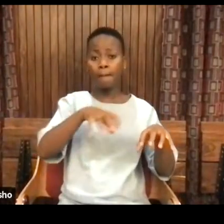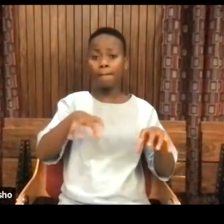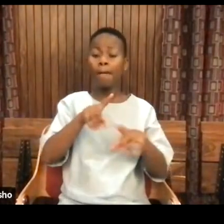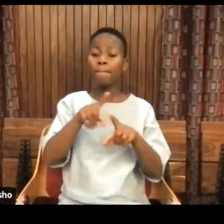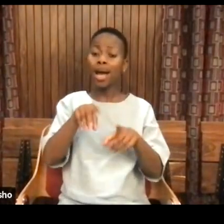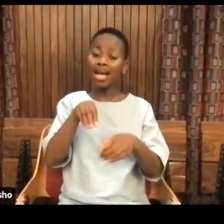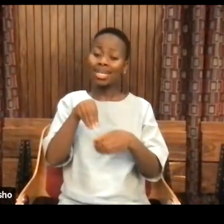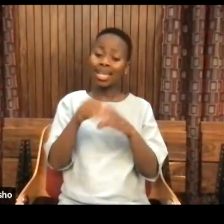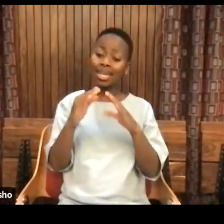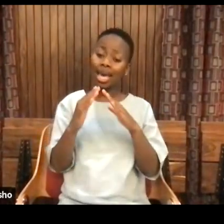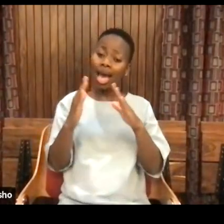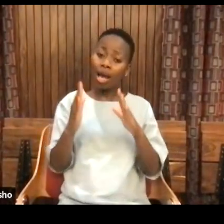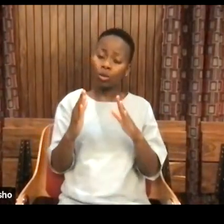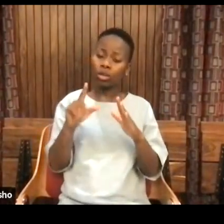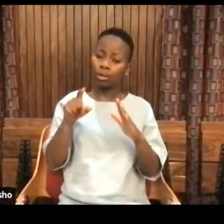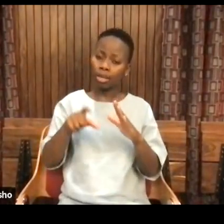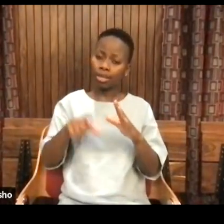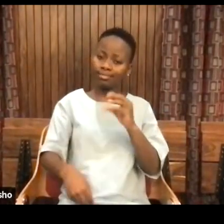rhythm,